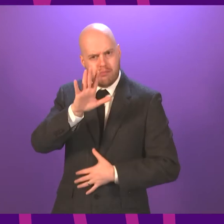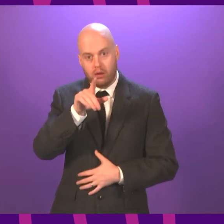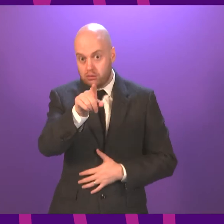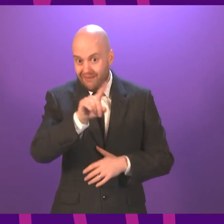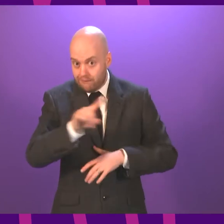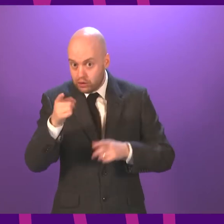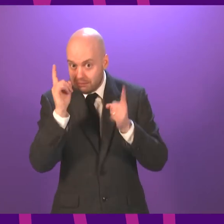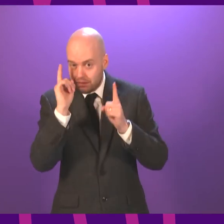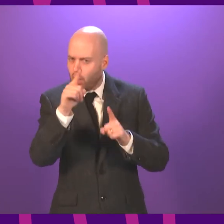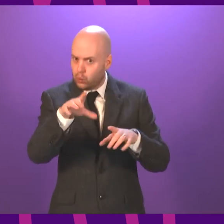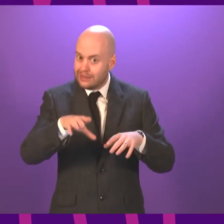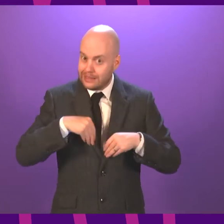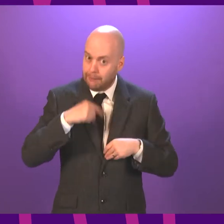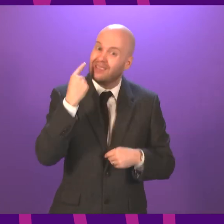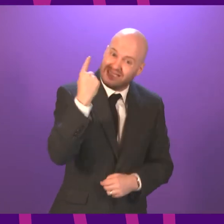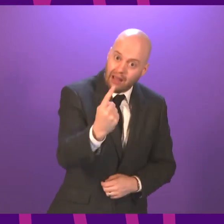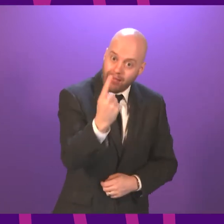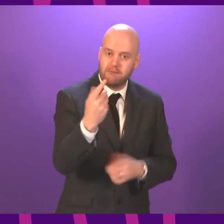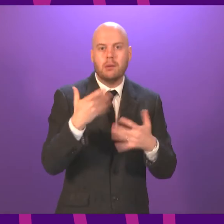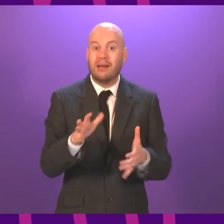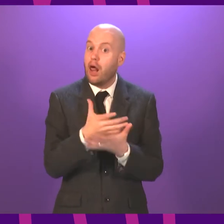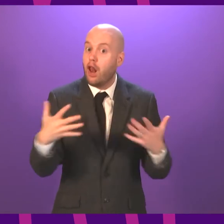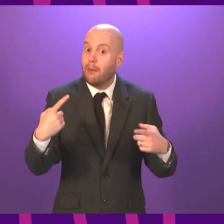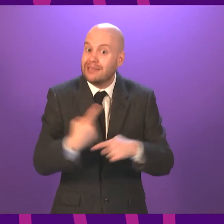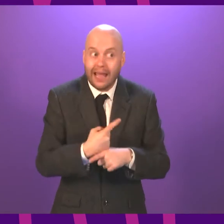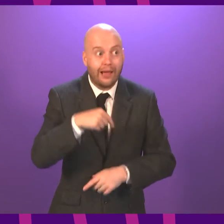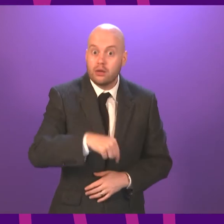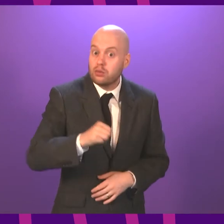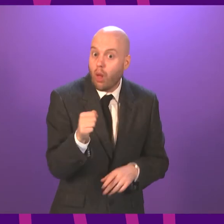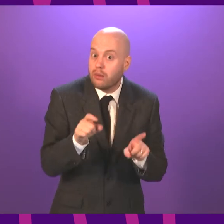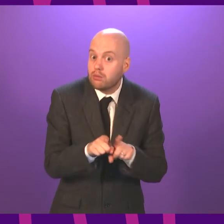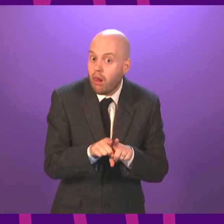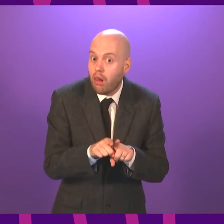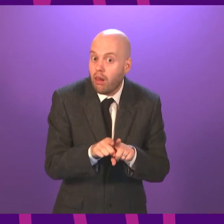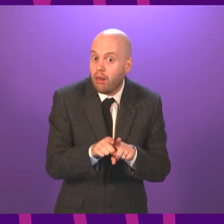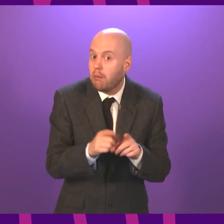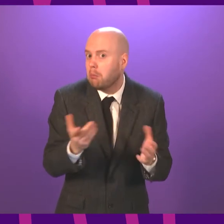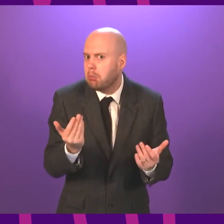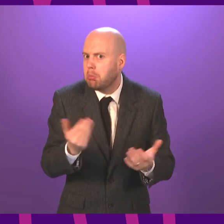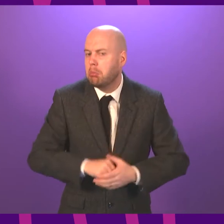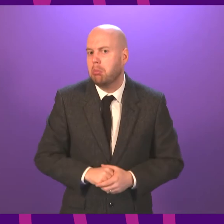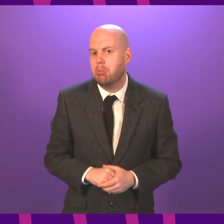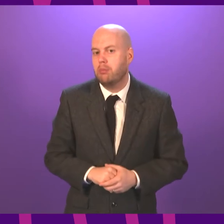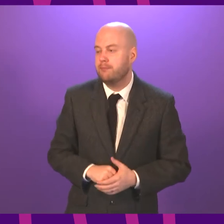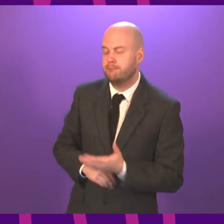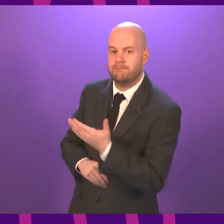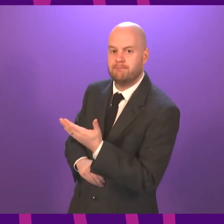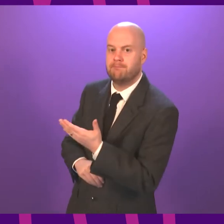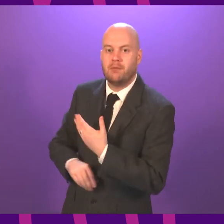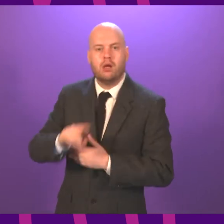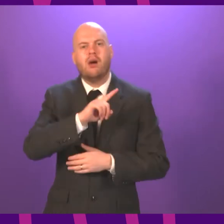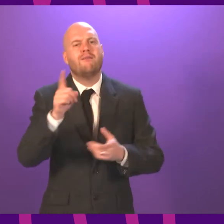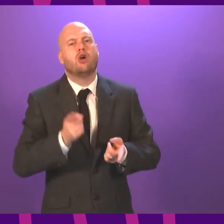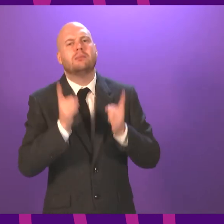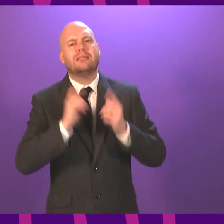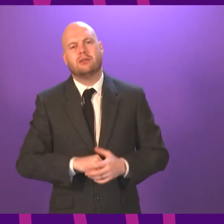by this first minister and by the Scottish government? I have always accepted that we made mistakes in the